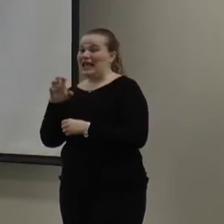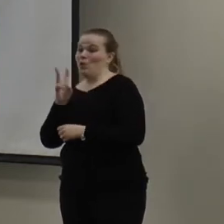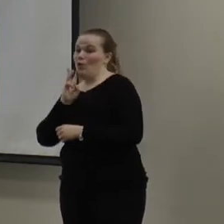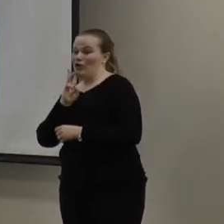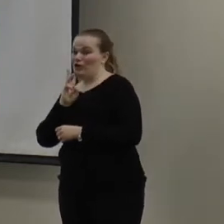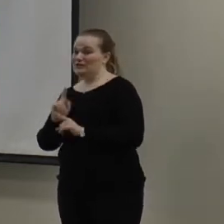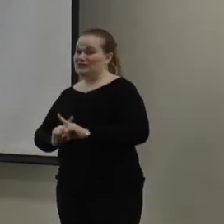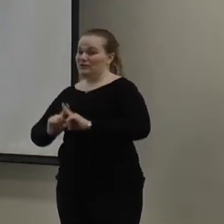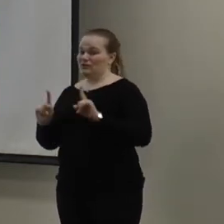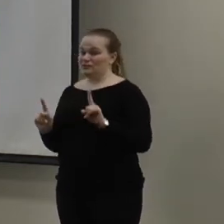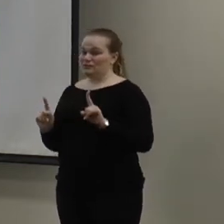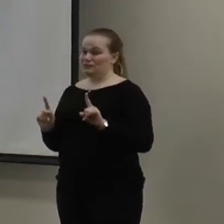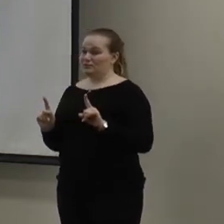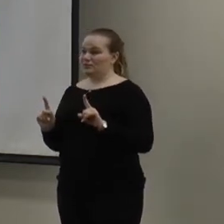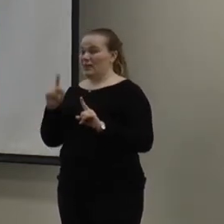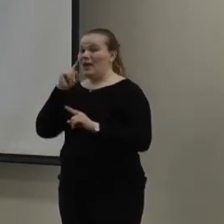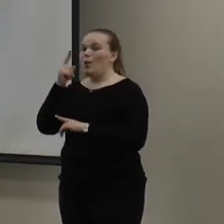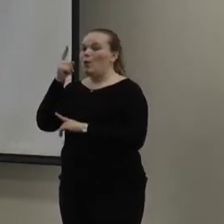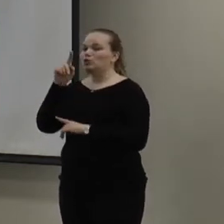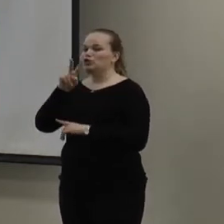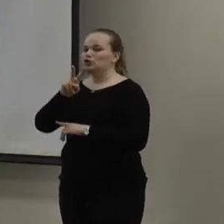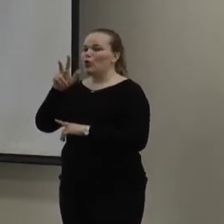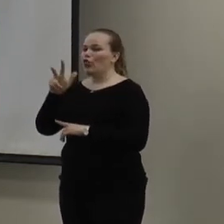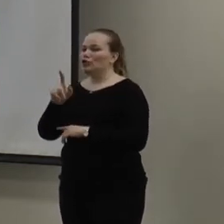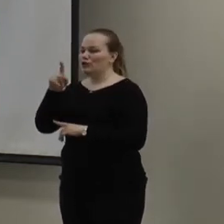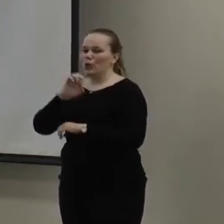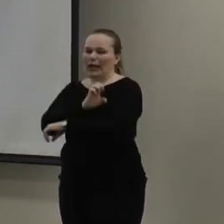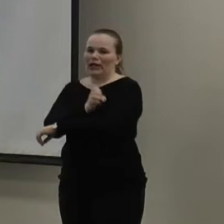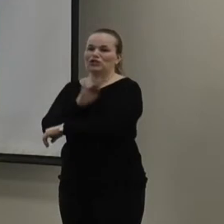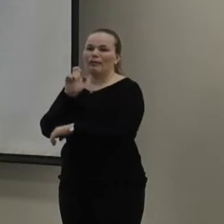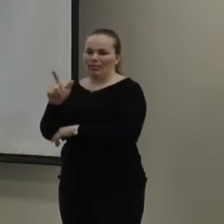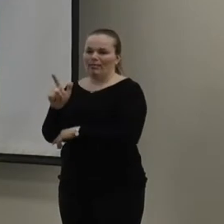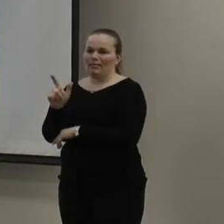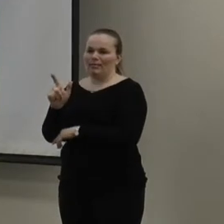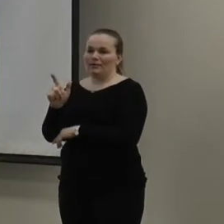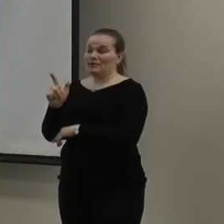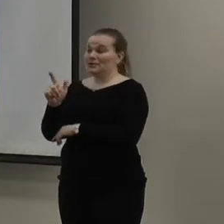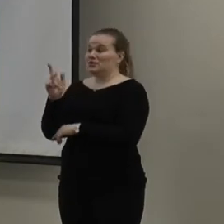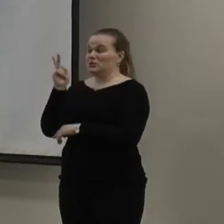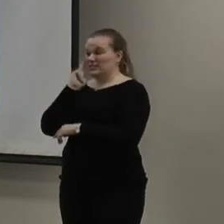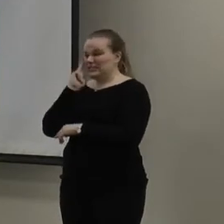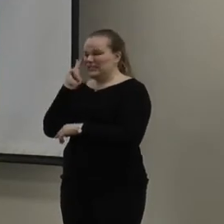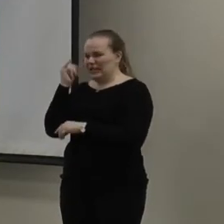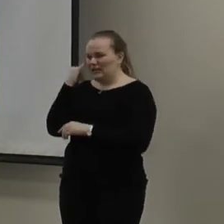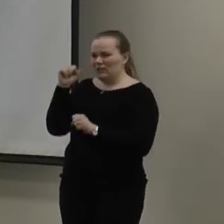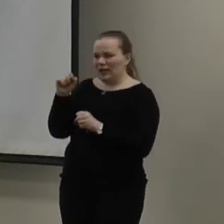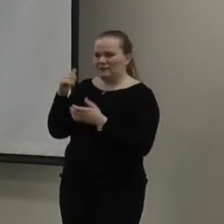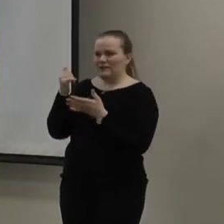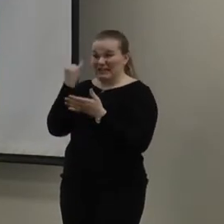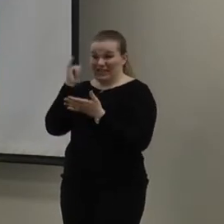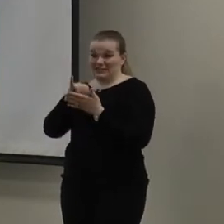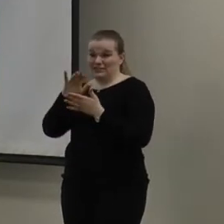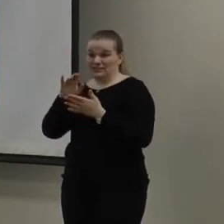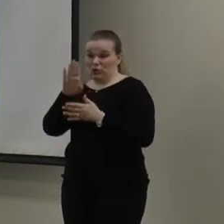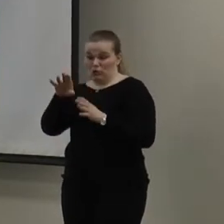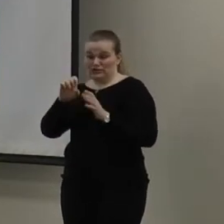compose almost two-thirds of your energy bill. So, we're going to see and help you find out if that's the case in your home